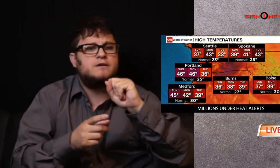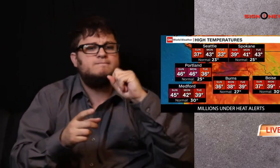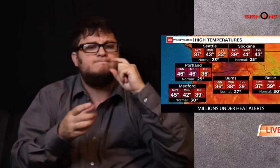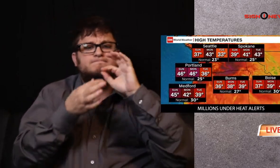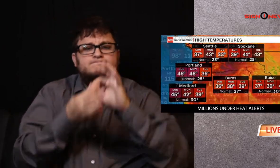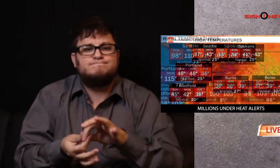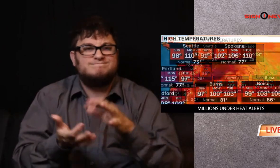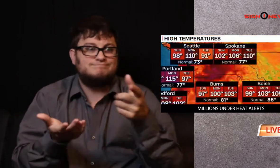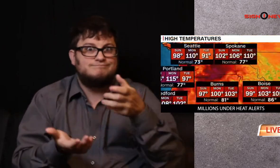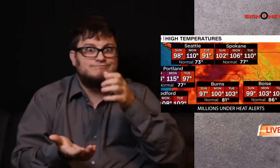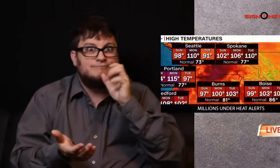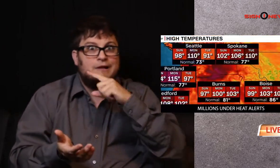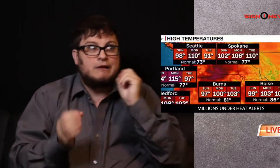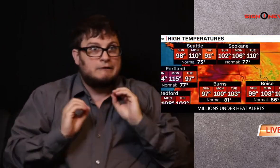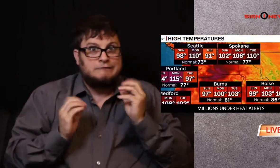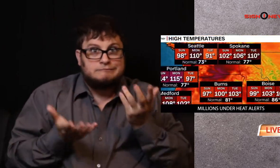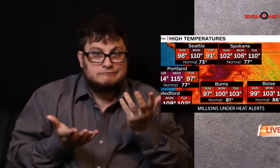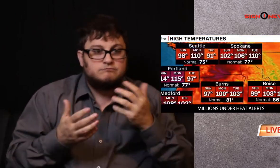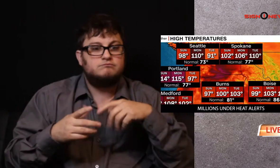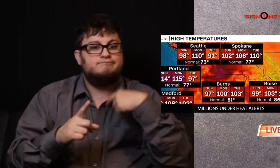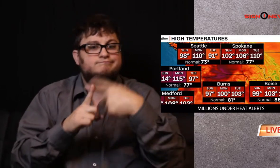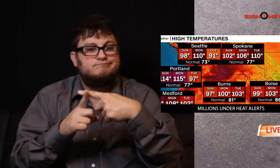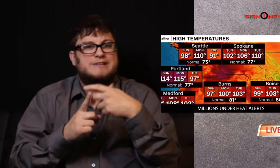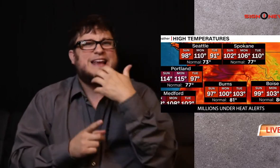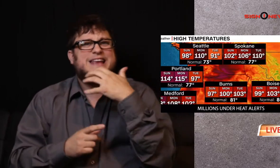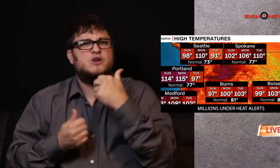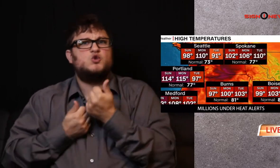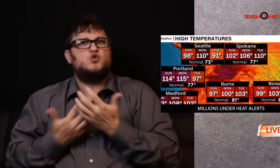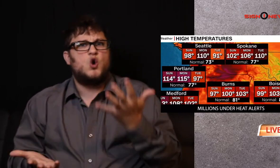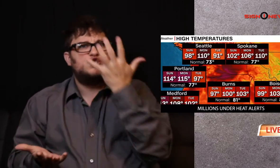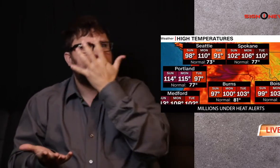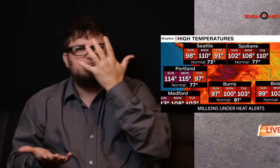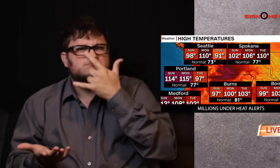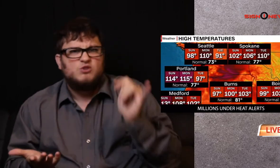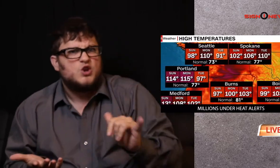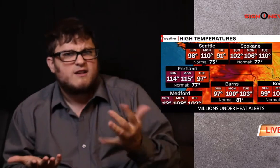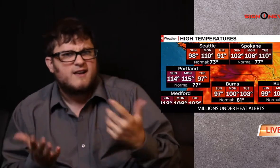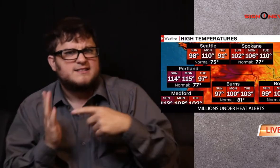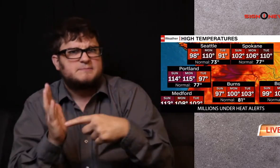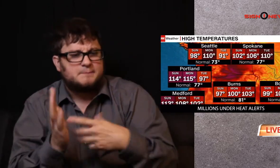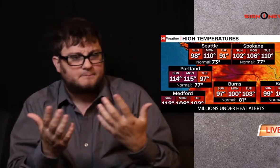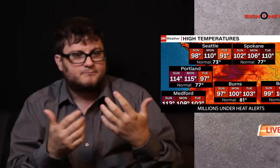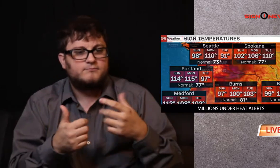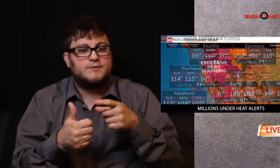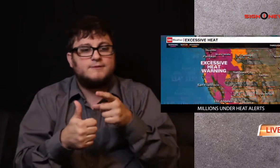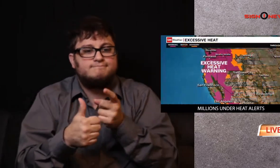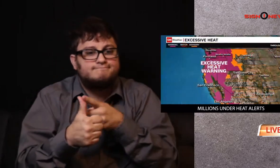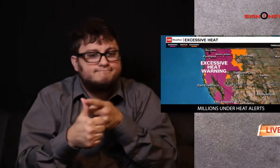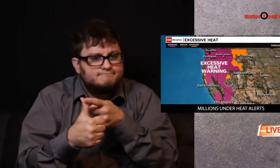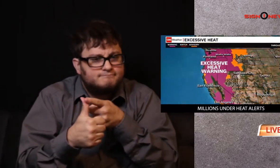They also say keep an eye out for signs of dehydration and heat exhaustion.